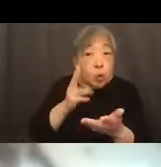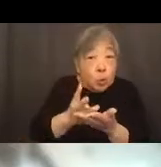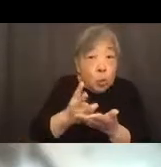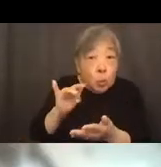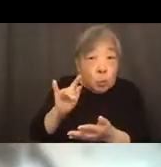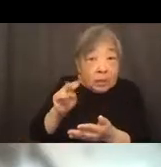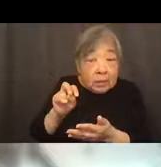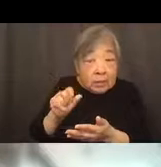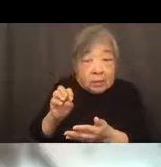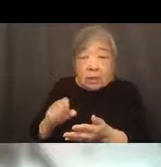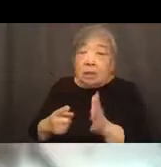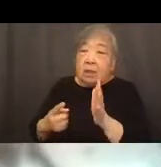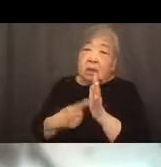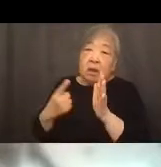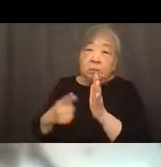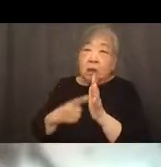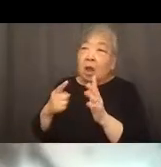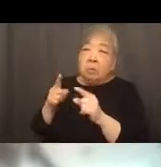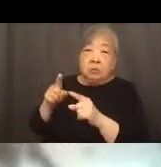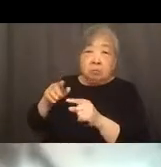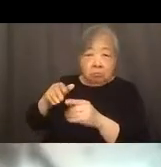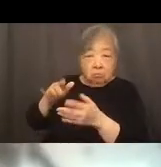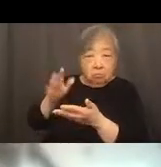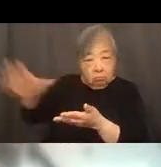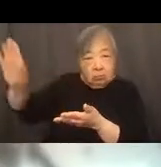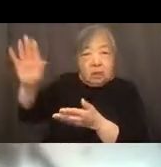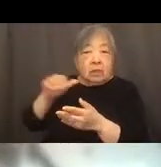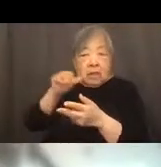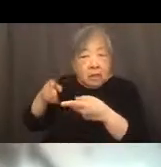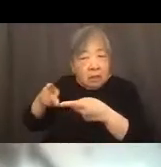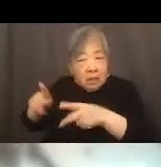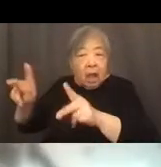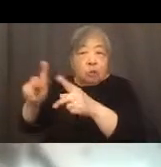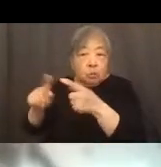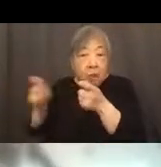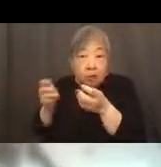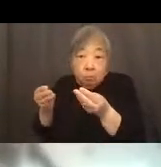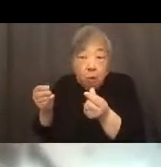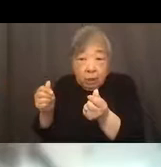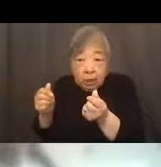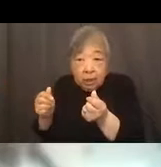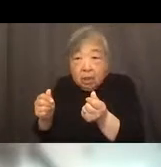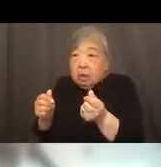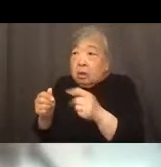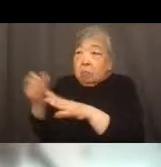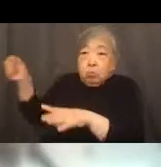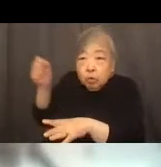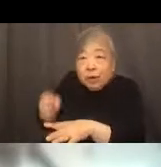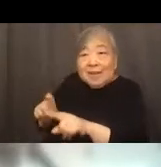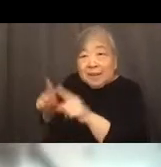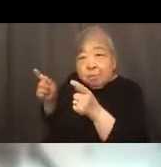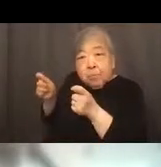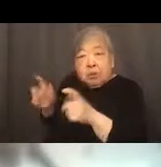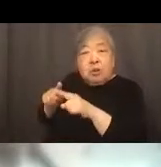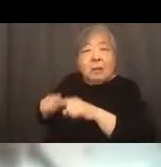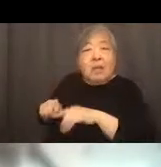barred from managing the properties altogether. And they have to bring an independent manager depending on, on the conduct. So there are a lot of